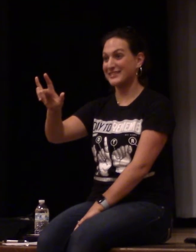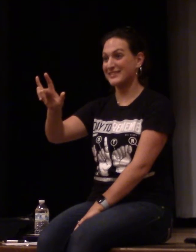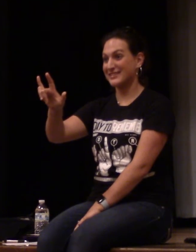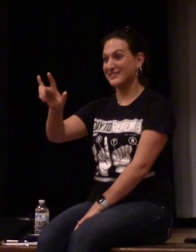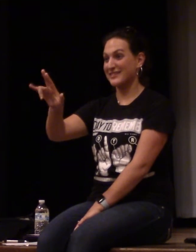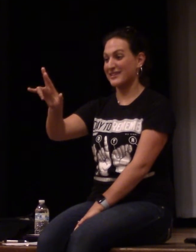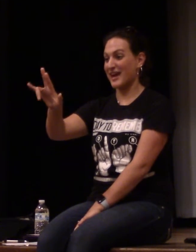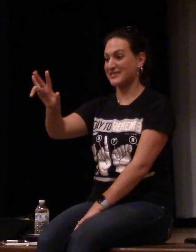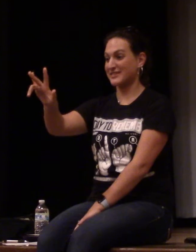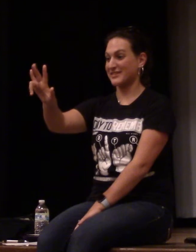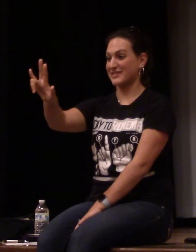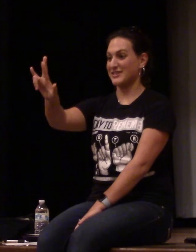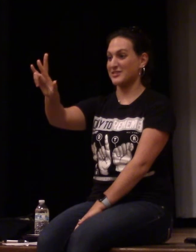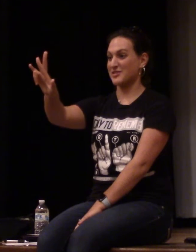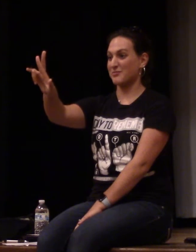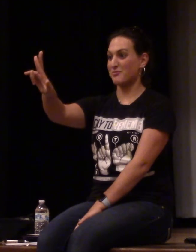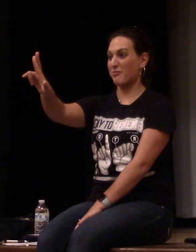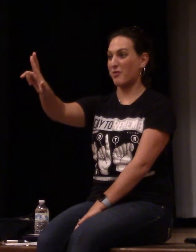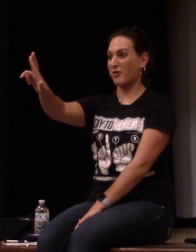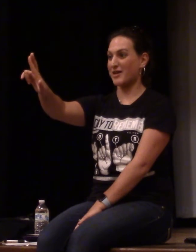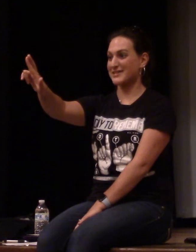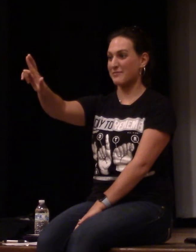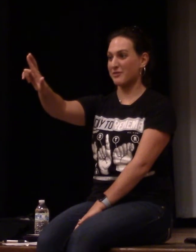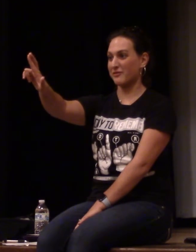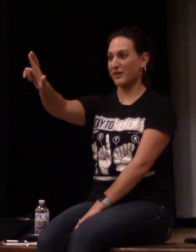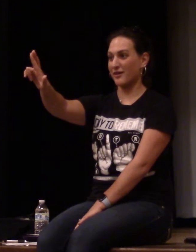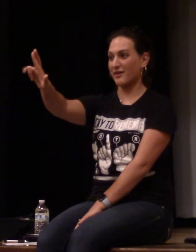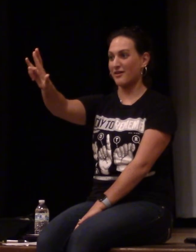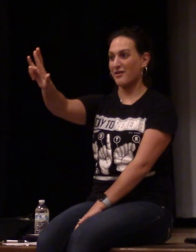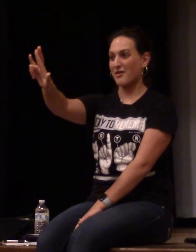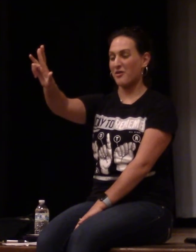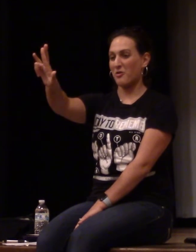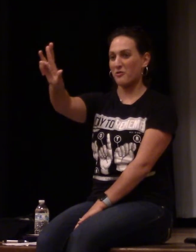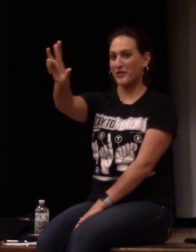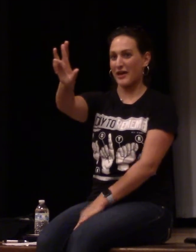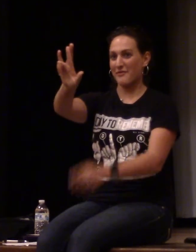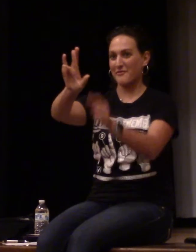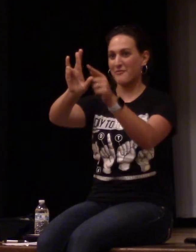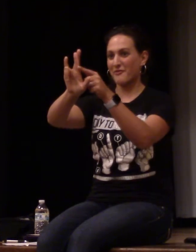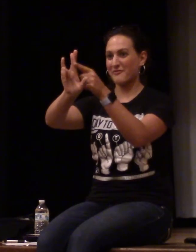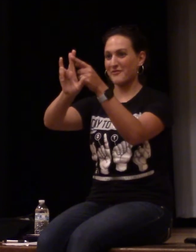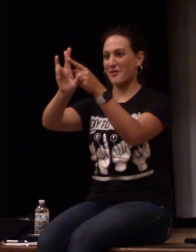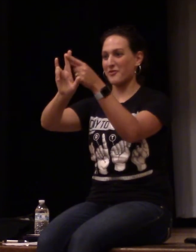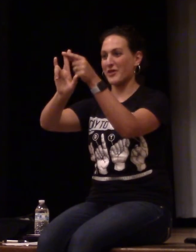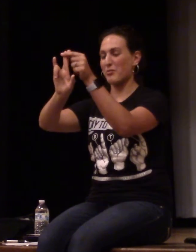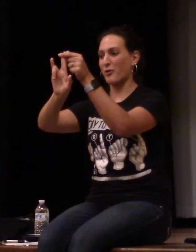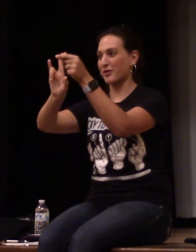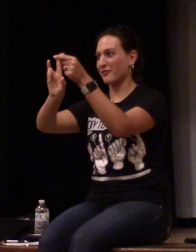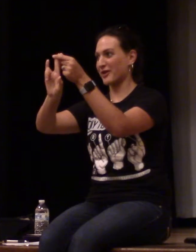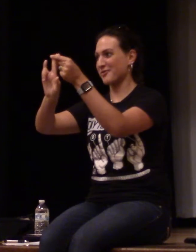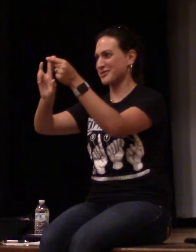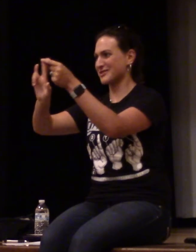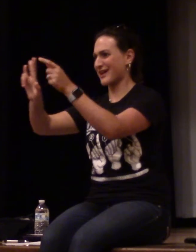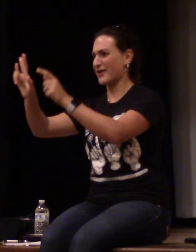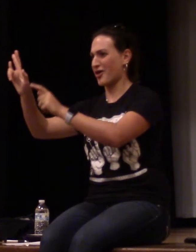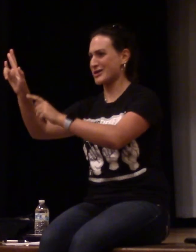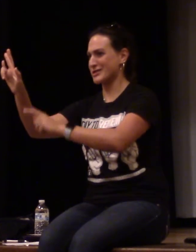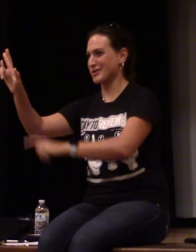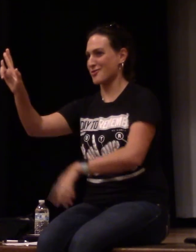love you. Yes. So you can cross that middle finger over that pointer finger which is kind of hard to do